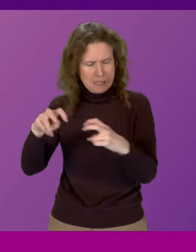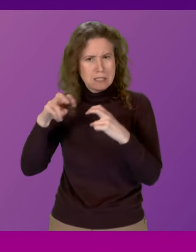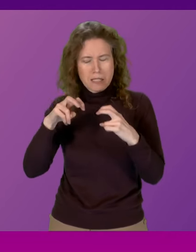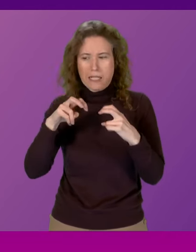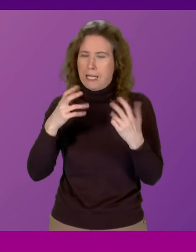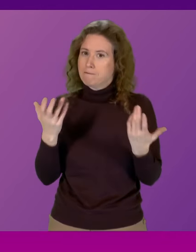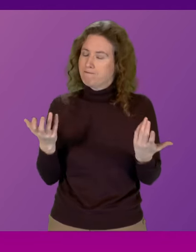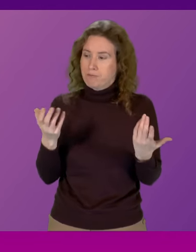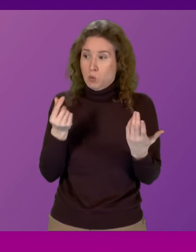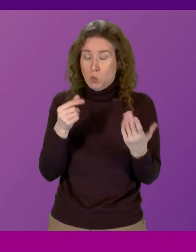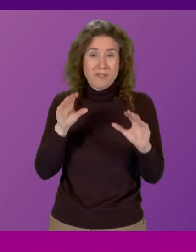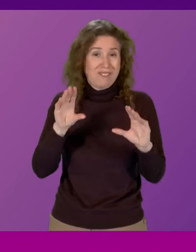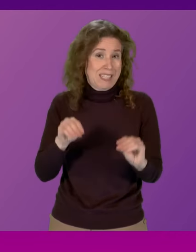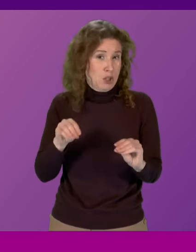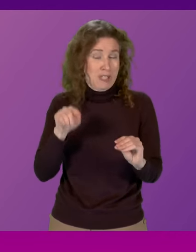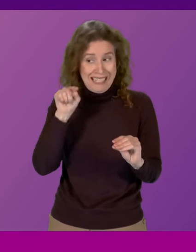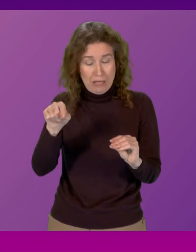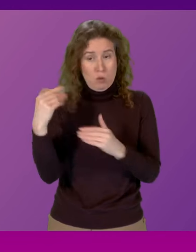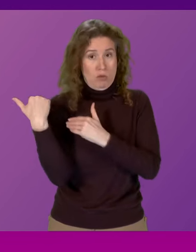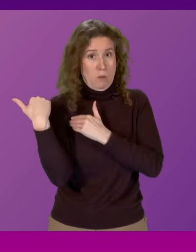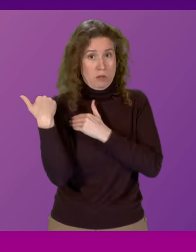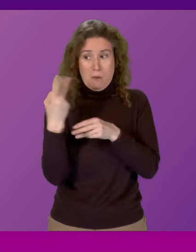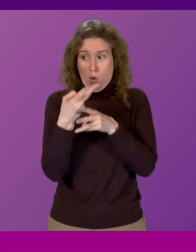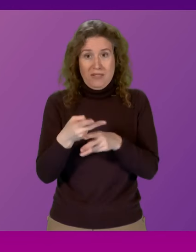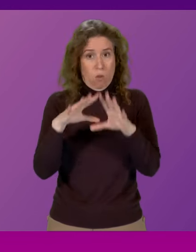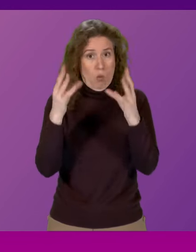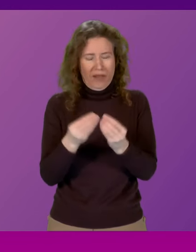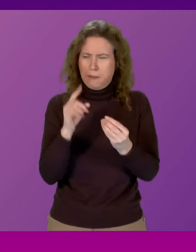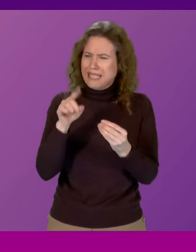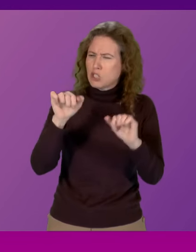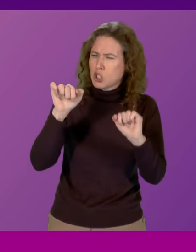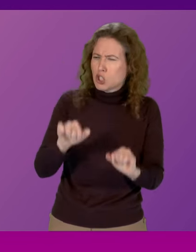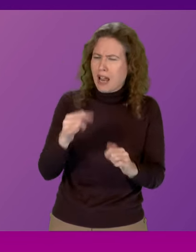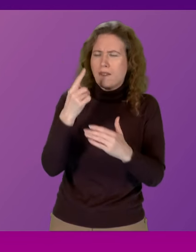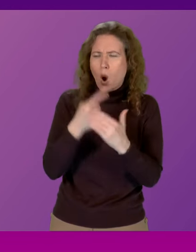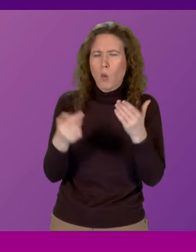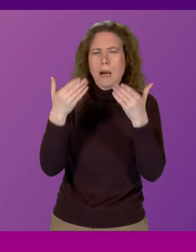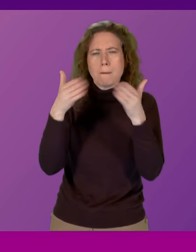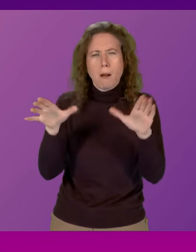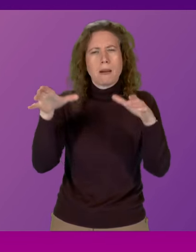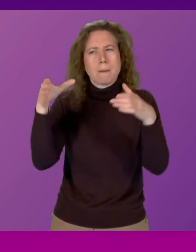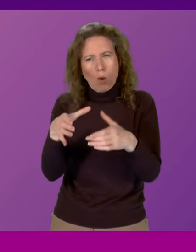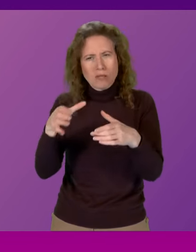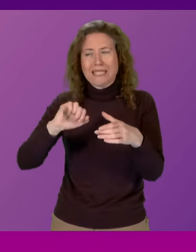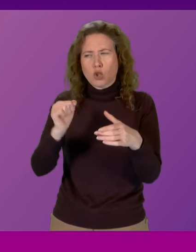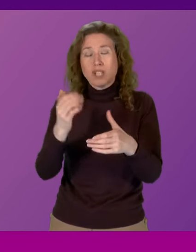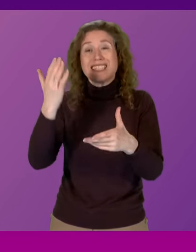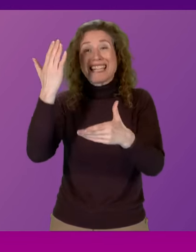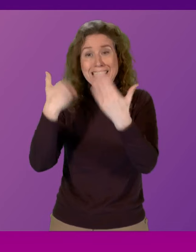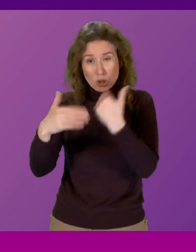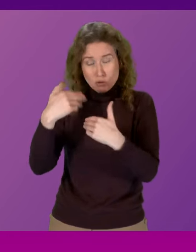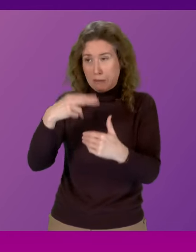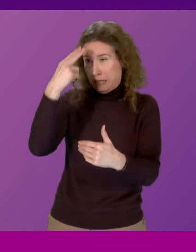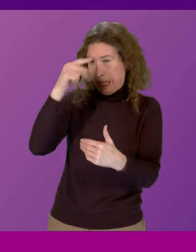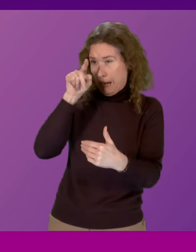end of his term in a few weeks. But despite being chair of the only public body in Scottish history to be named